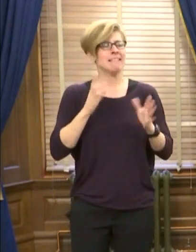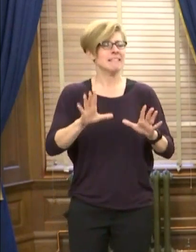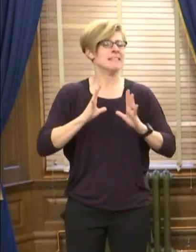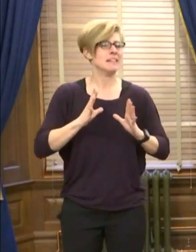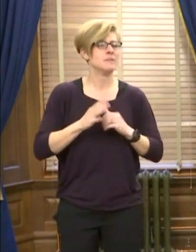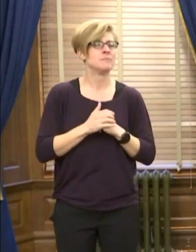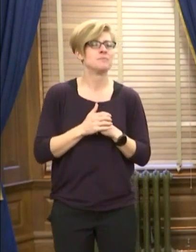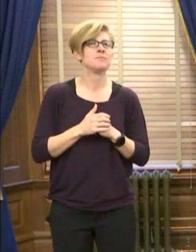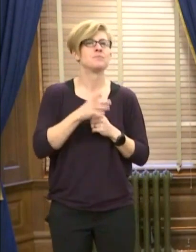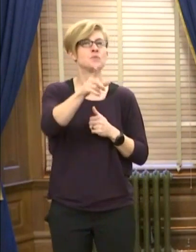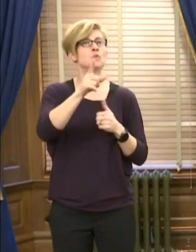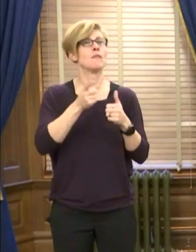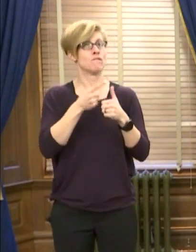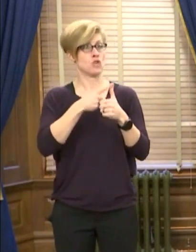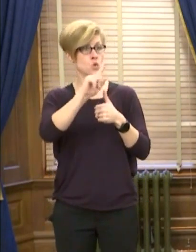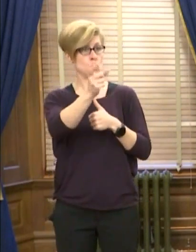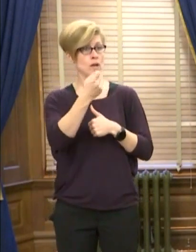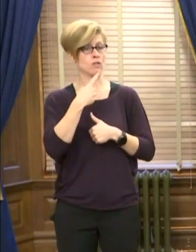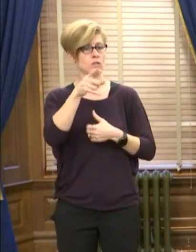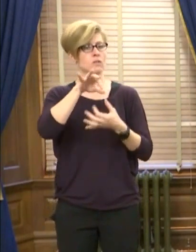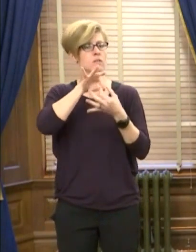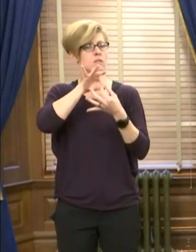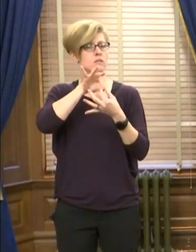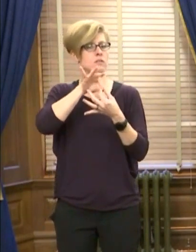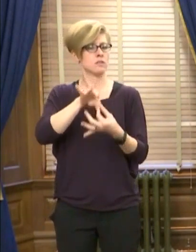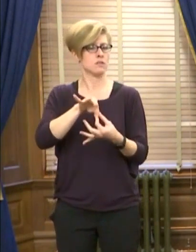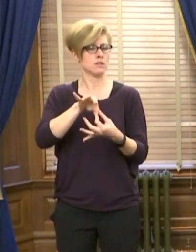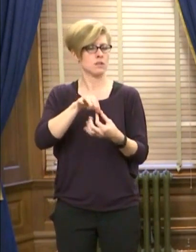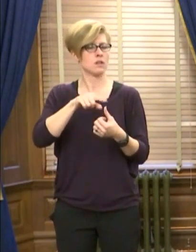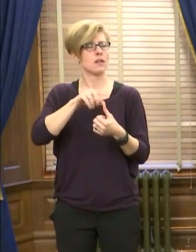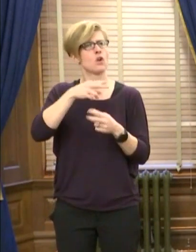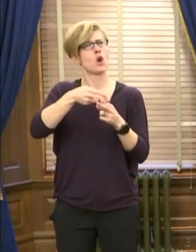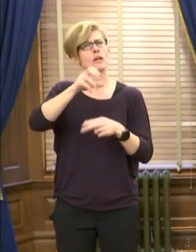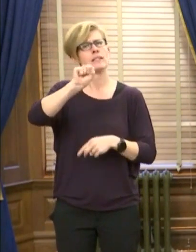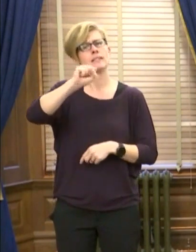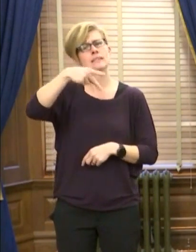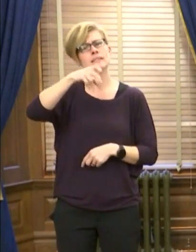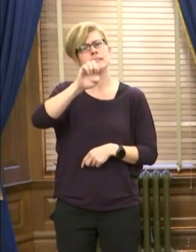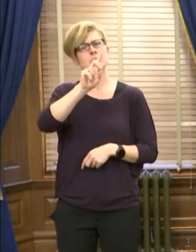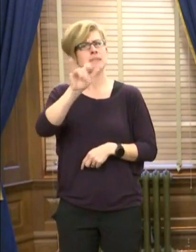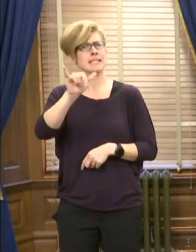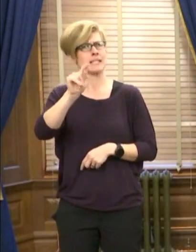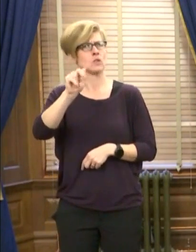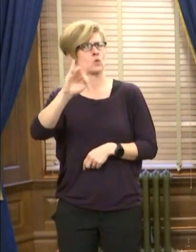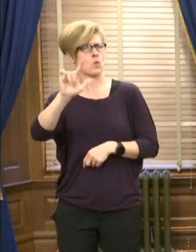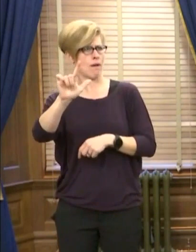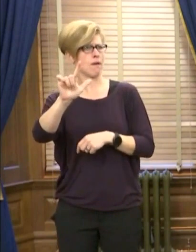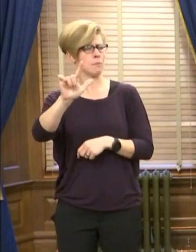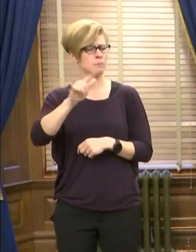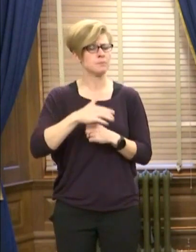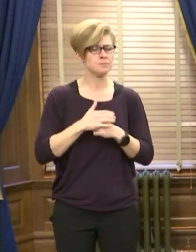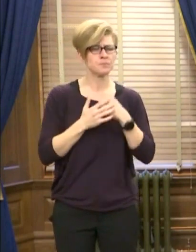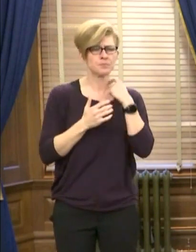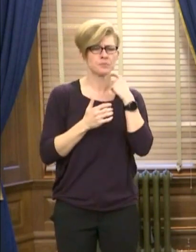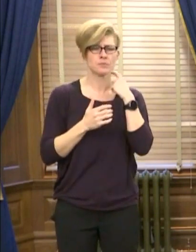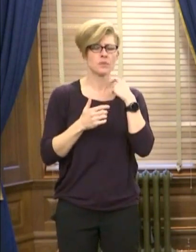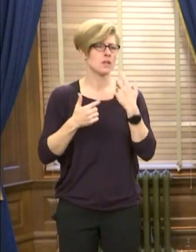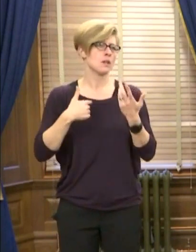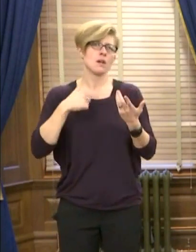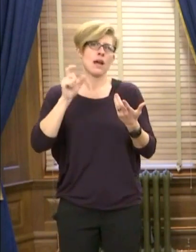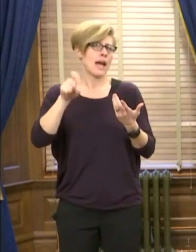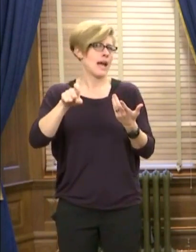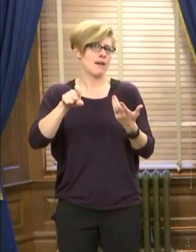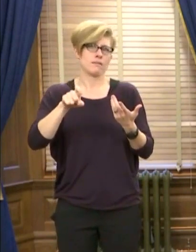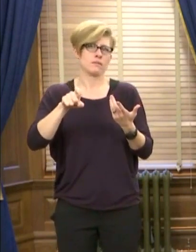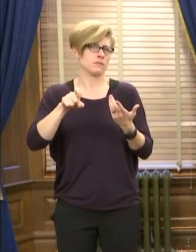Well, your first question was about the speedy trial. Right, what do you think of You know, clearly we've got to do something.